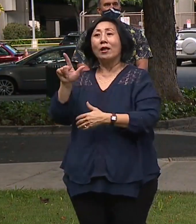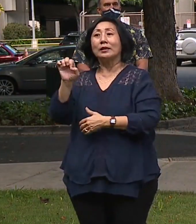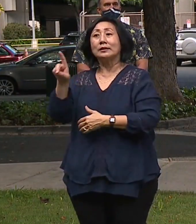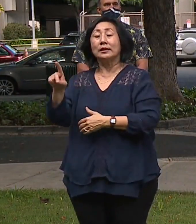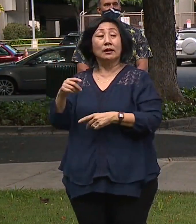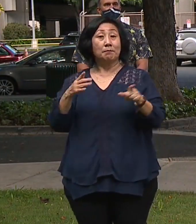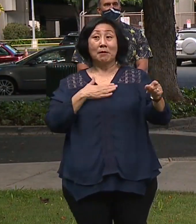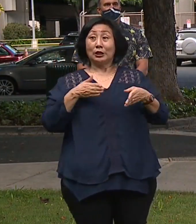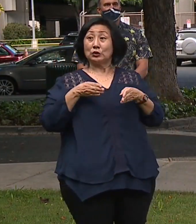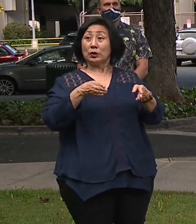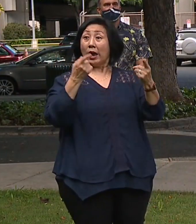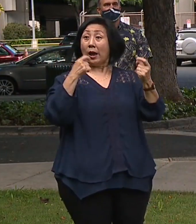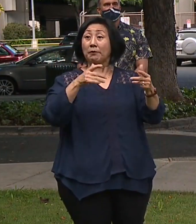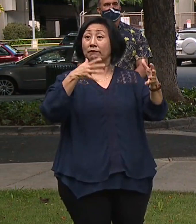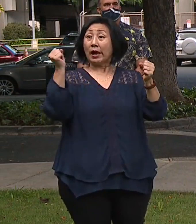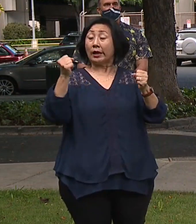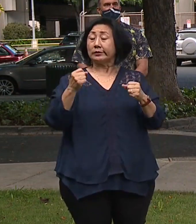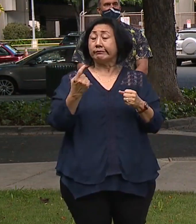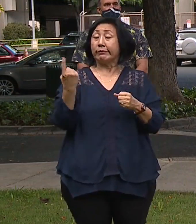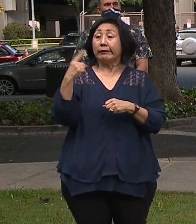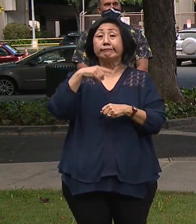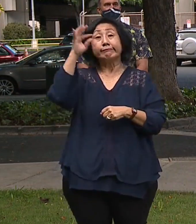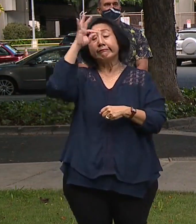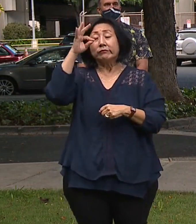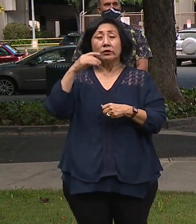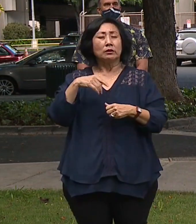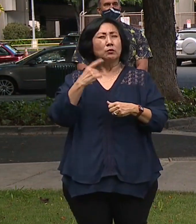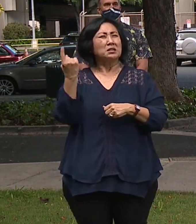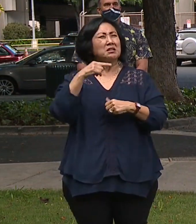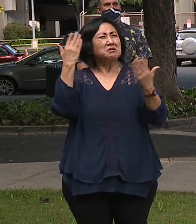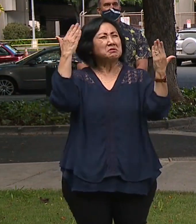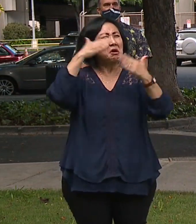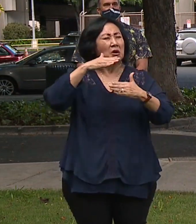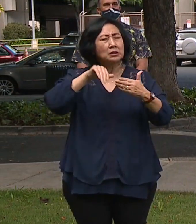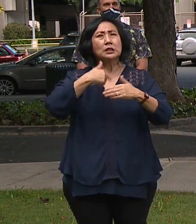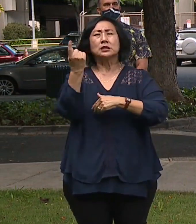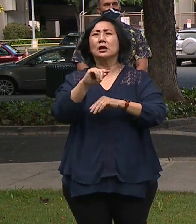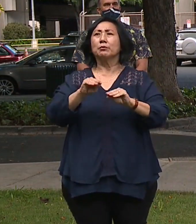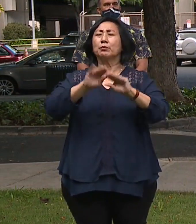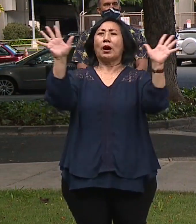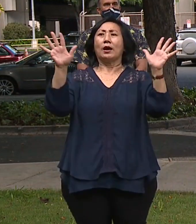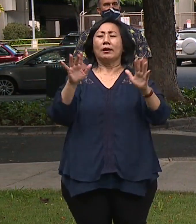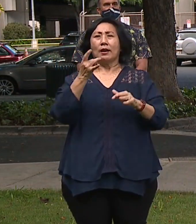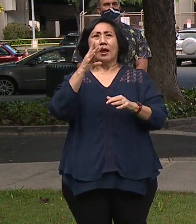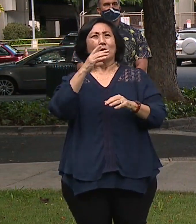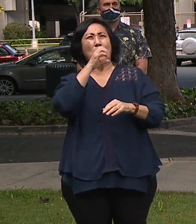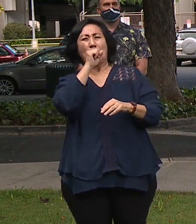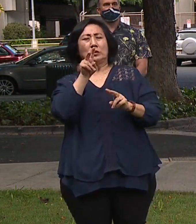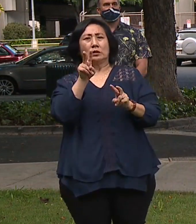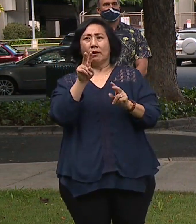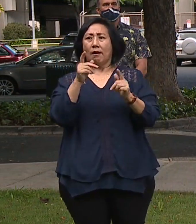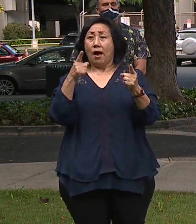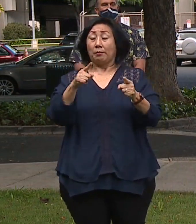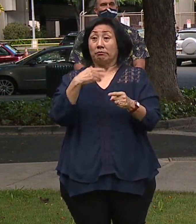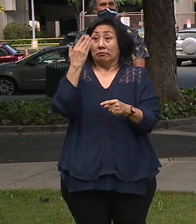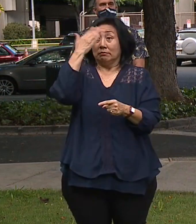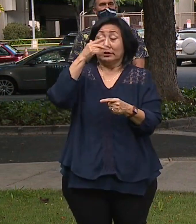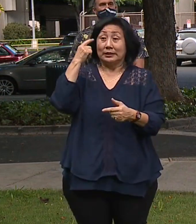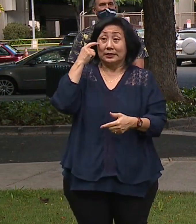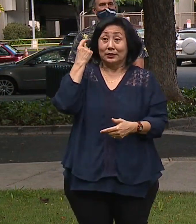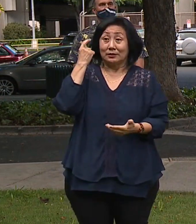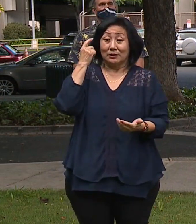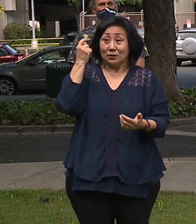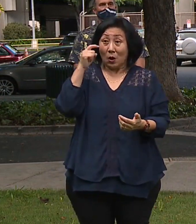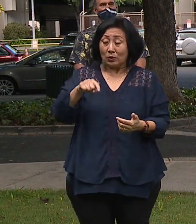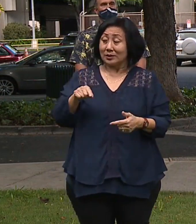didn't even know what happened. One day it was dark and kind of orange, and the next day it was bright and light. And so it provided more safety